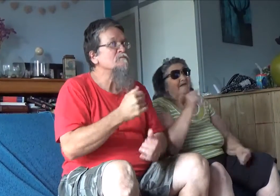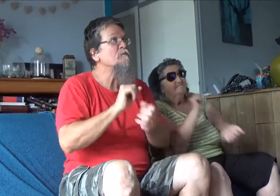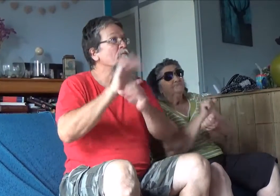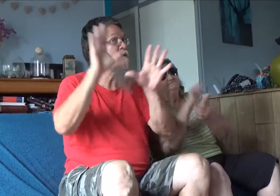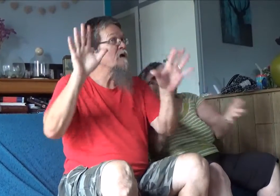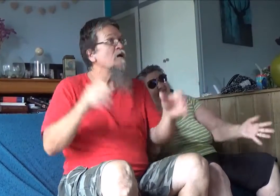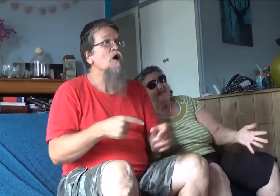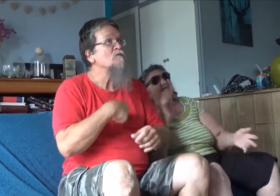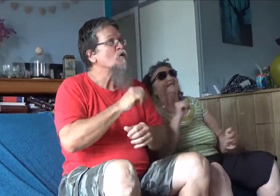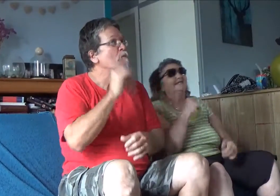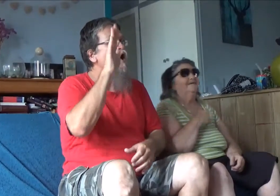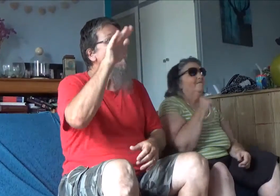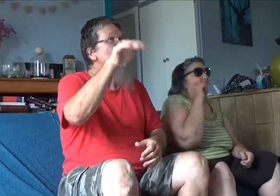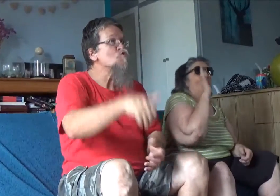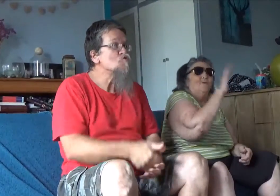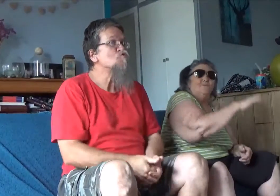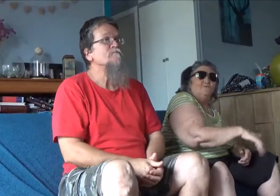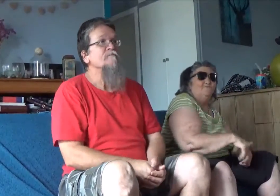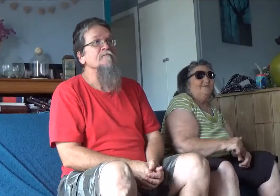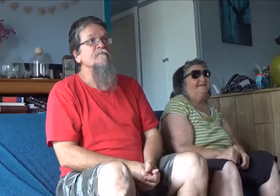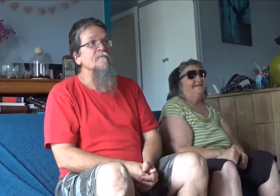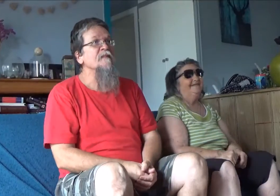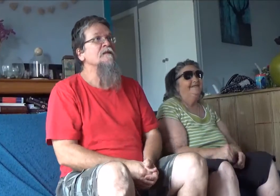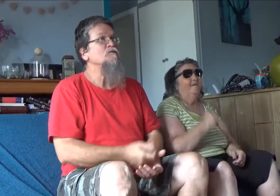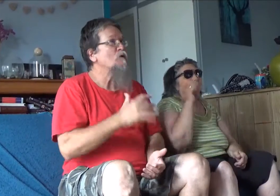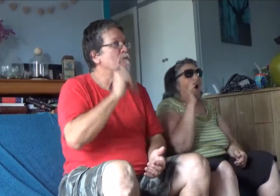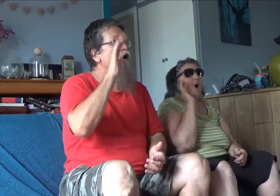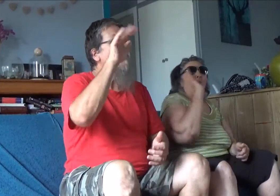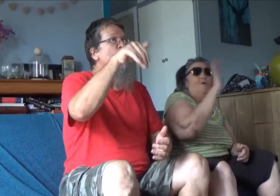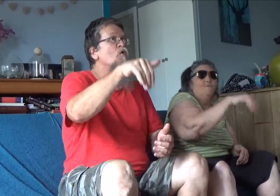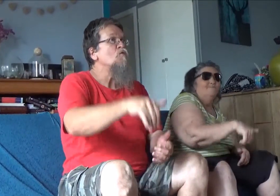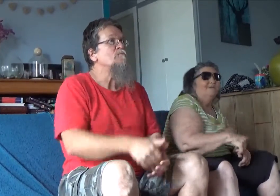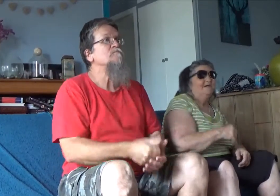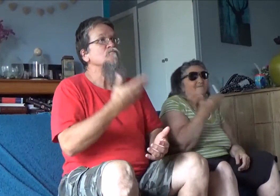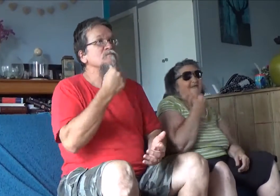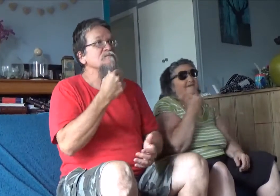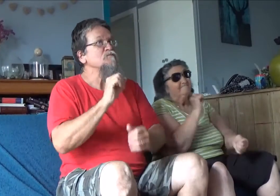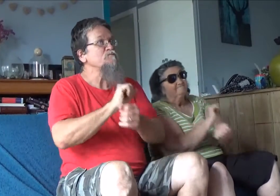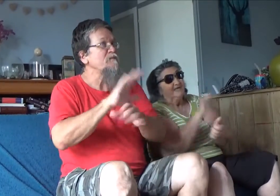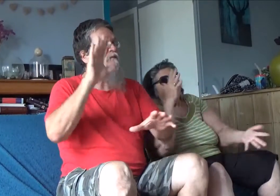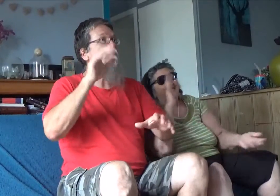I won't be alone for Christmas